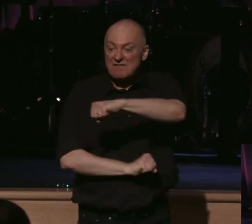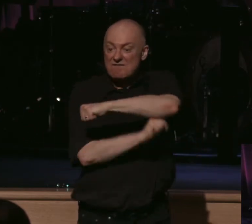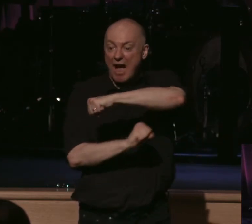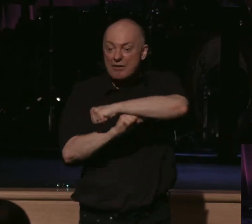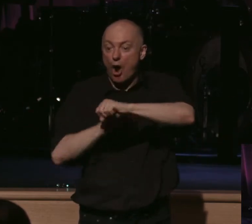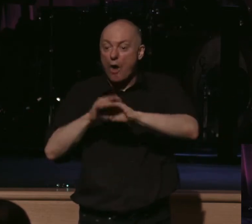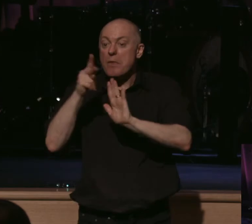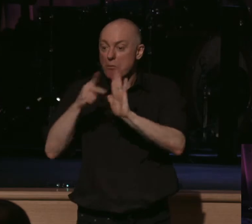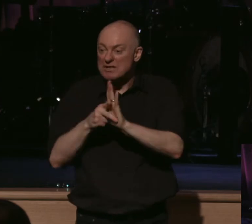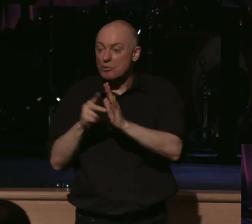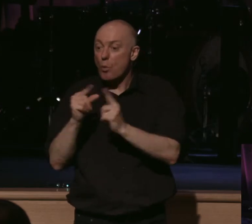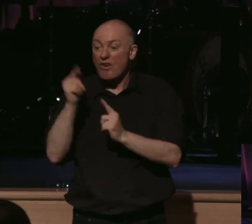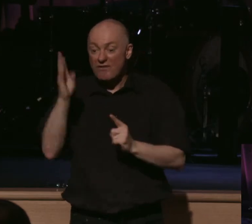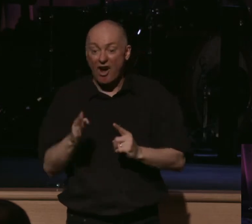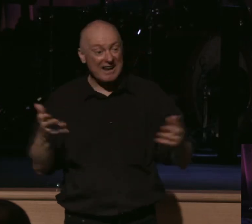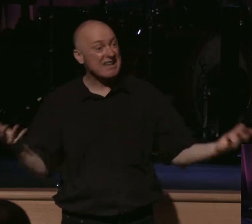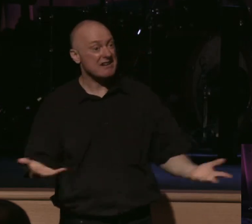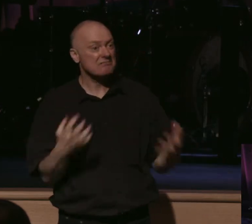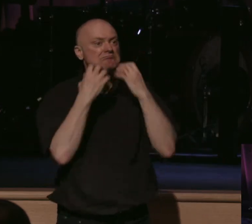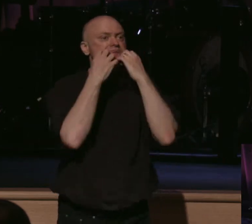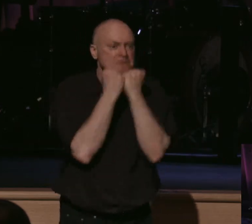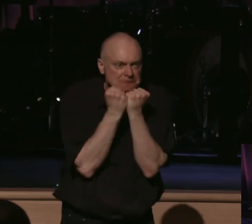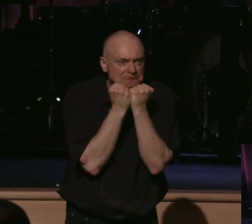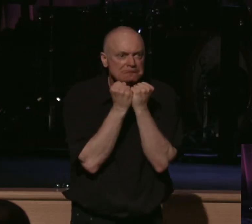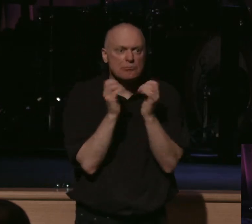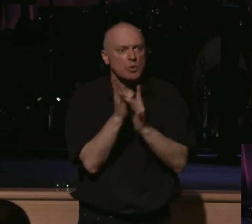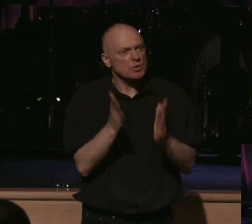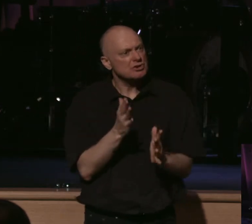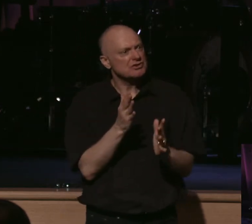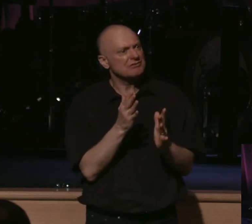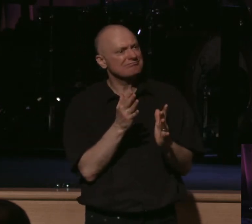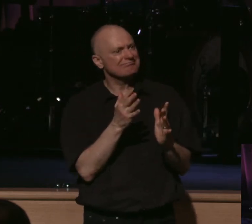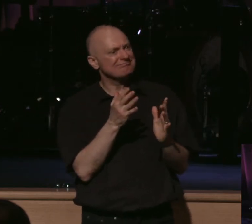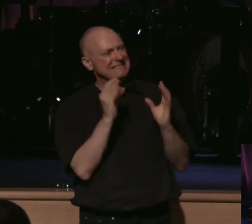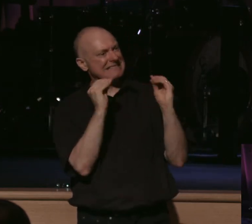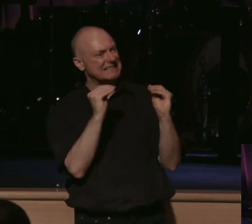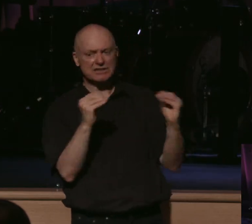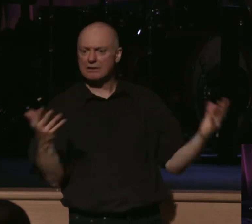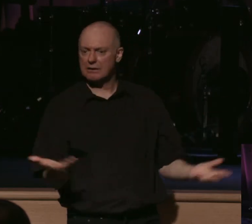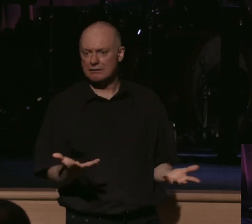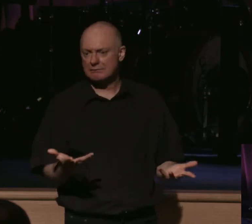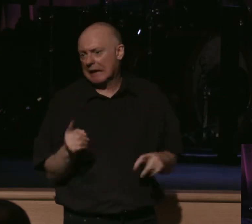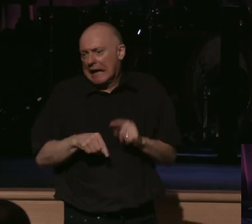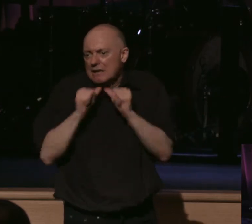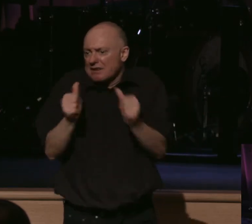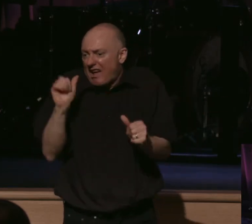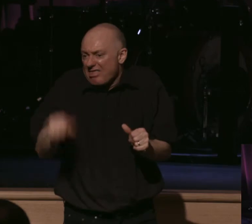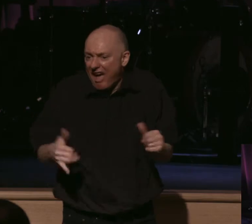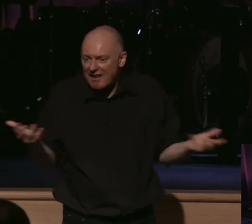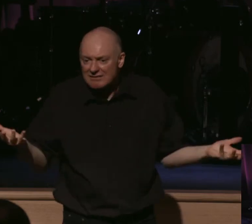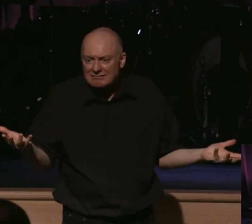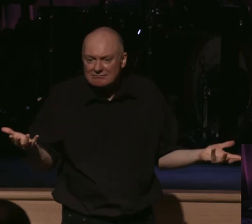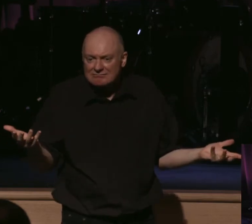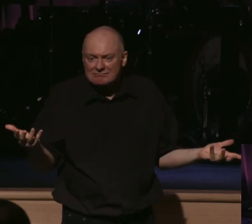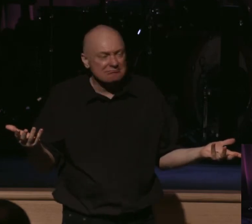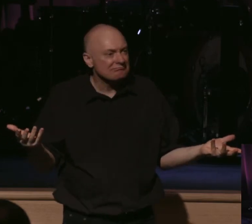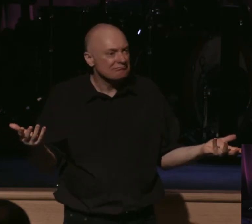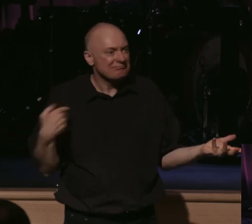principles of the word of God and the values that are found within a Christian nation. No one can deny that on some level or another. We have